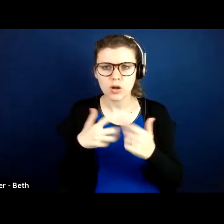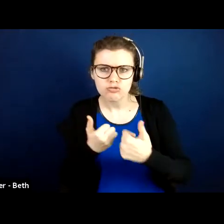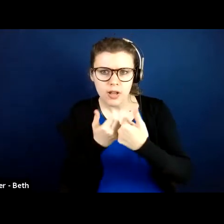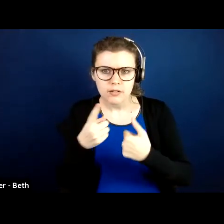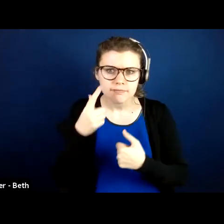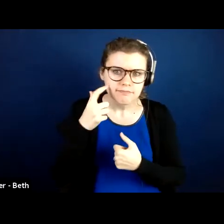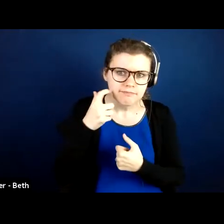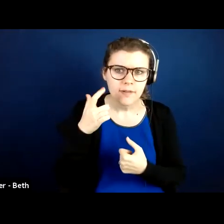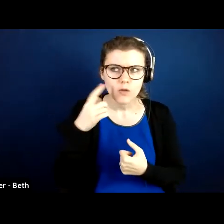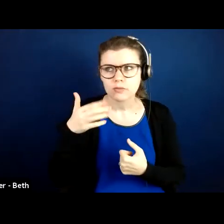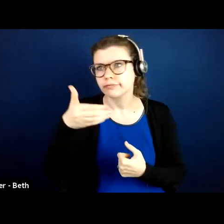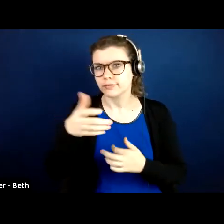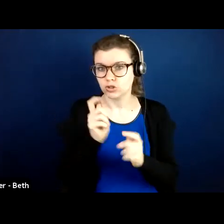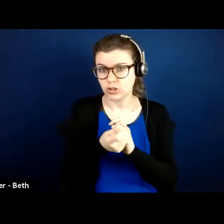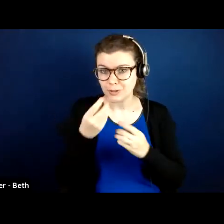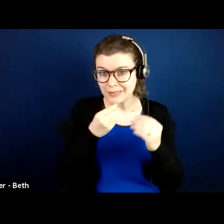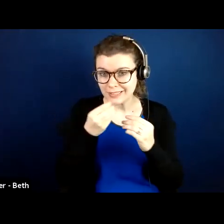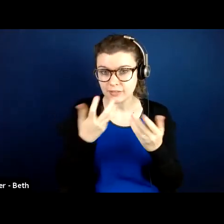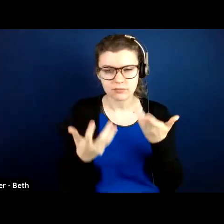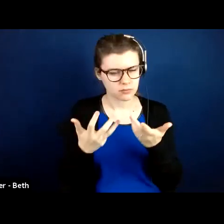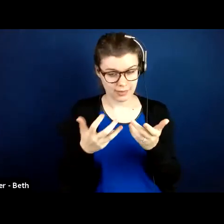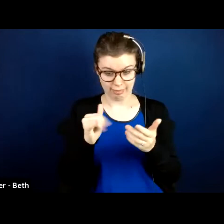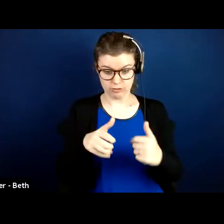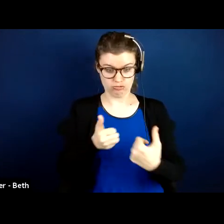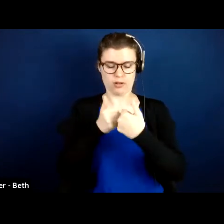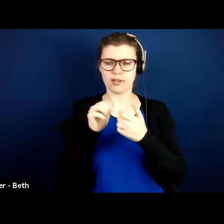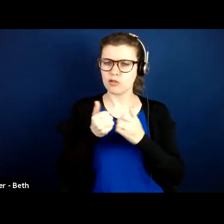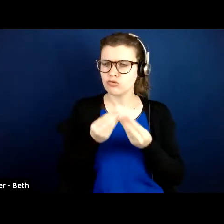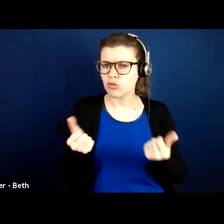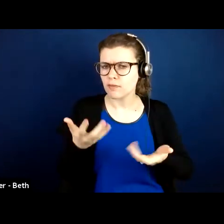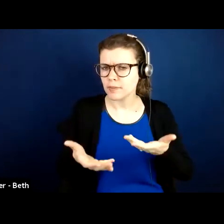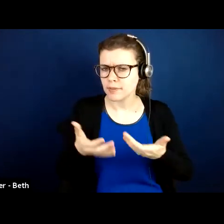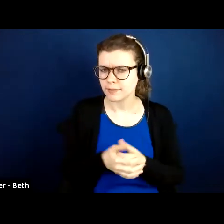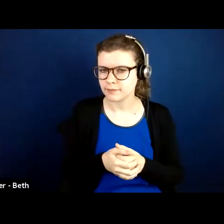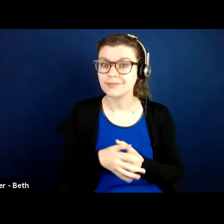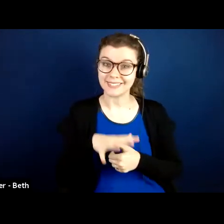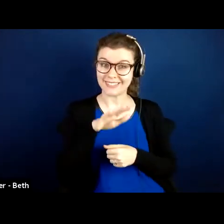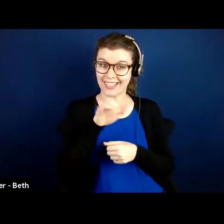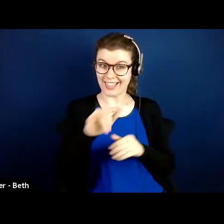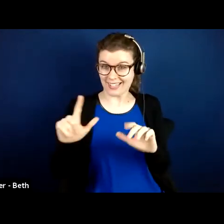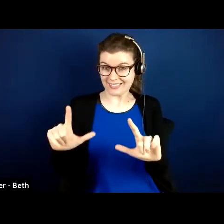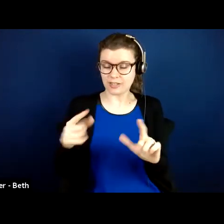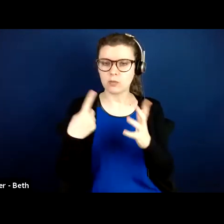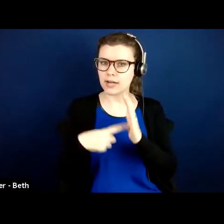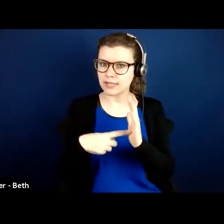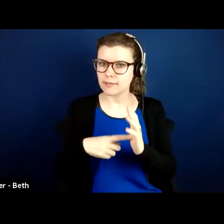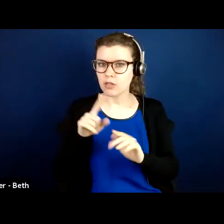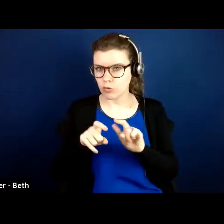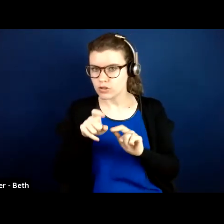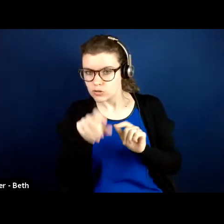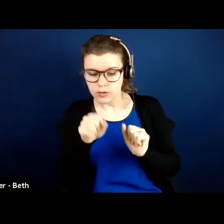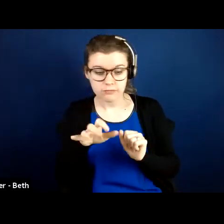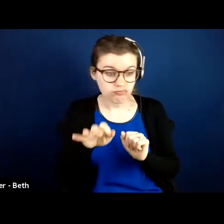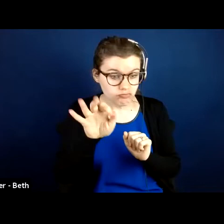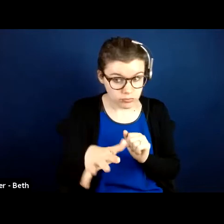habits? And how might you solve some of these challenges? So this is an example of questions that you might ask in